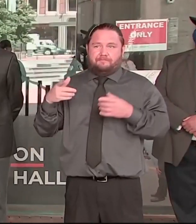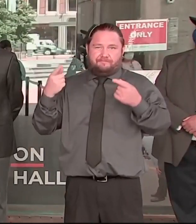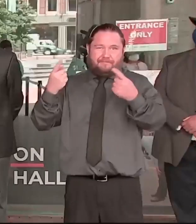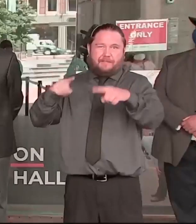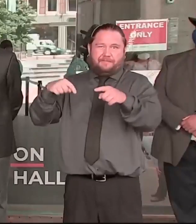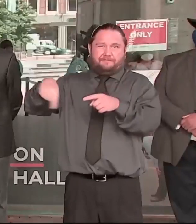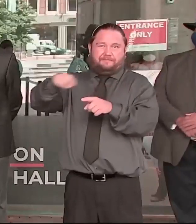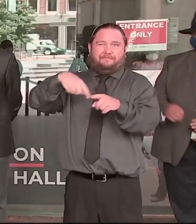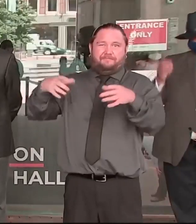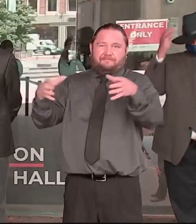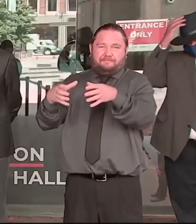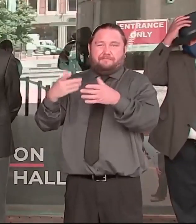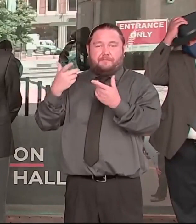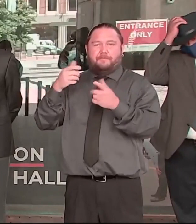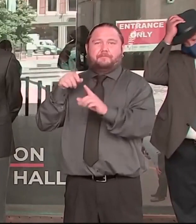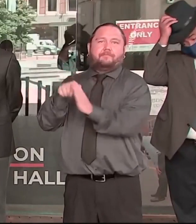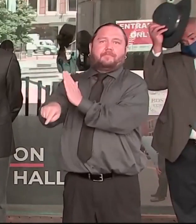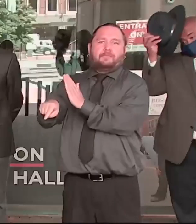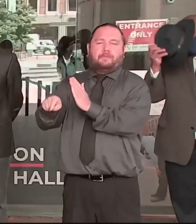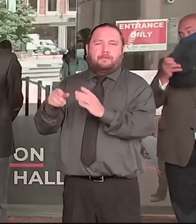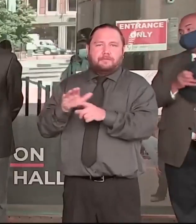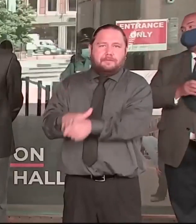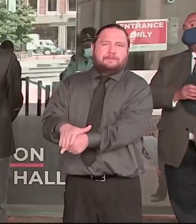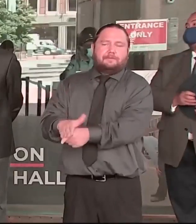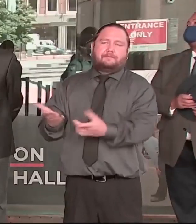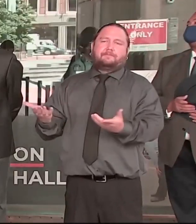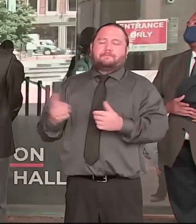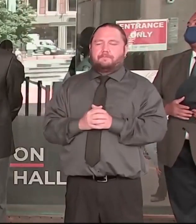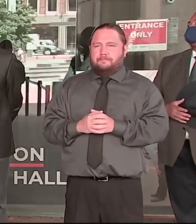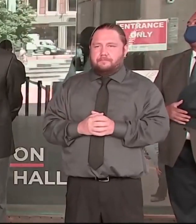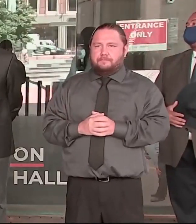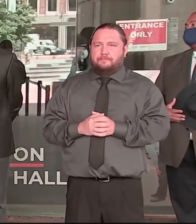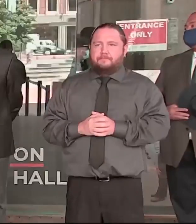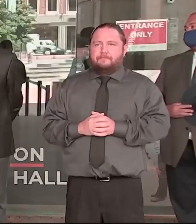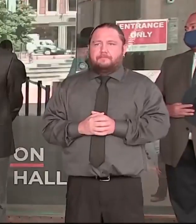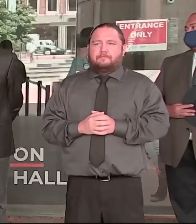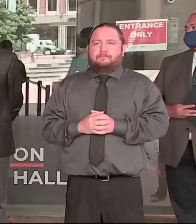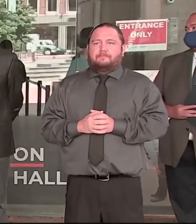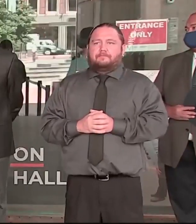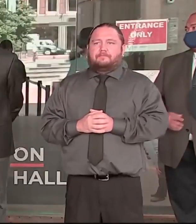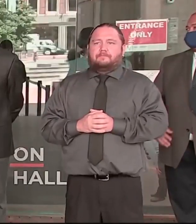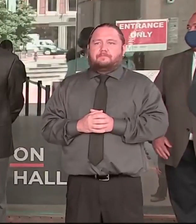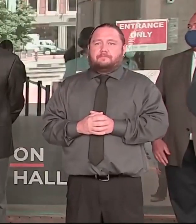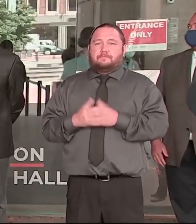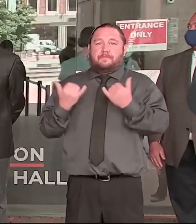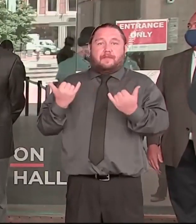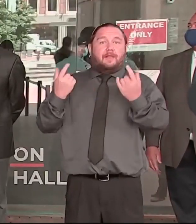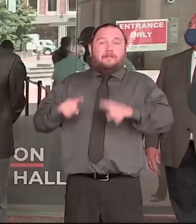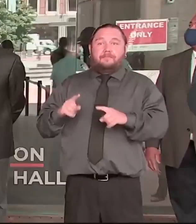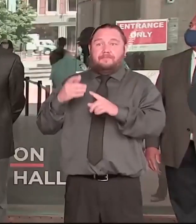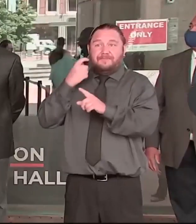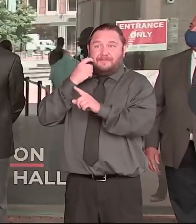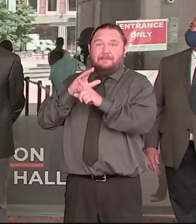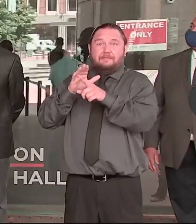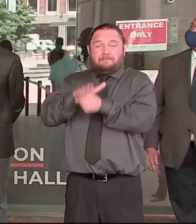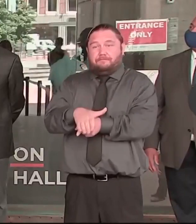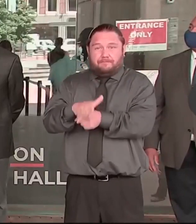And then the public conversation changed. Lifetimes of experiences were brought up to the surface,